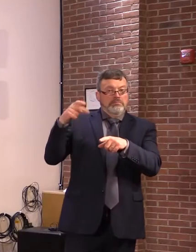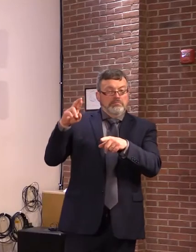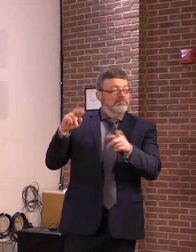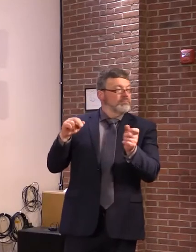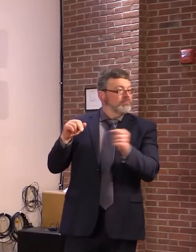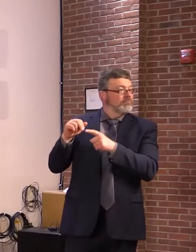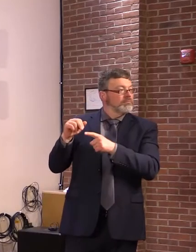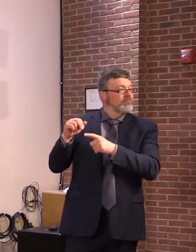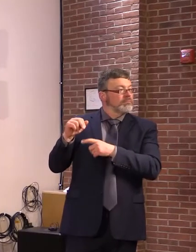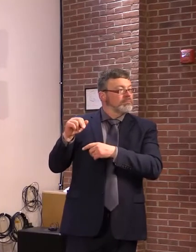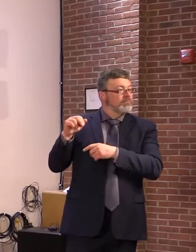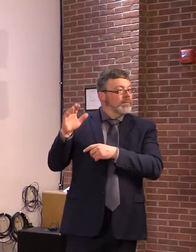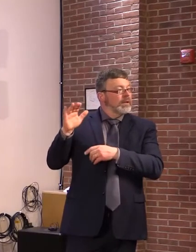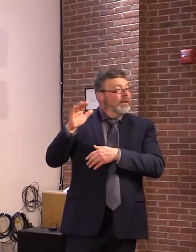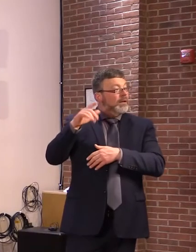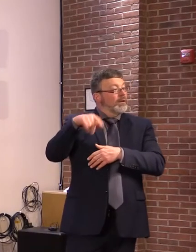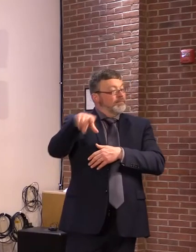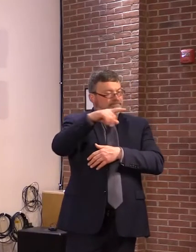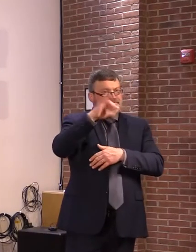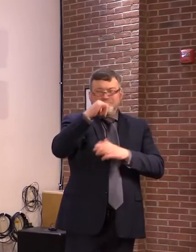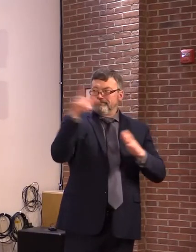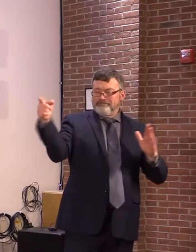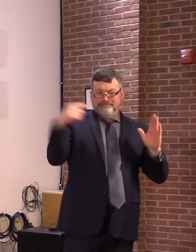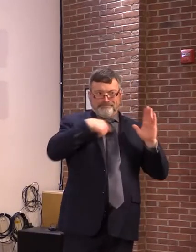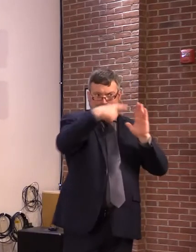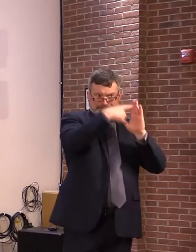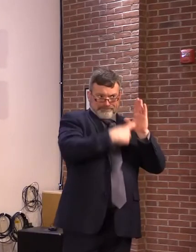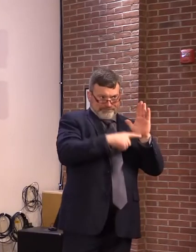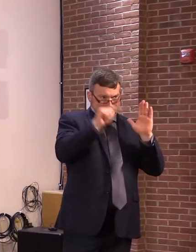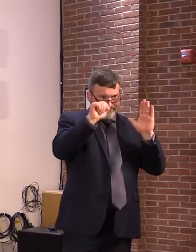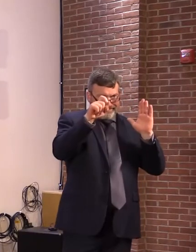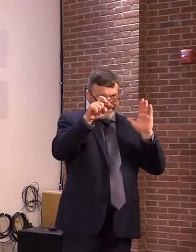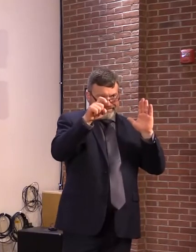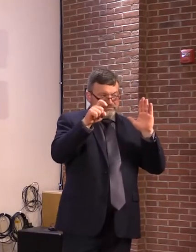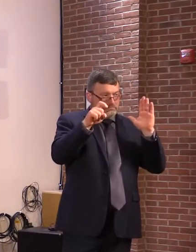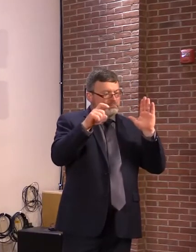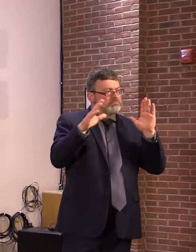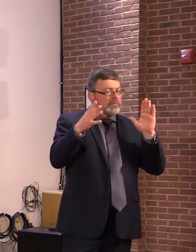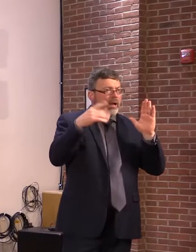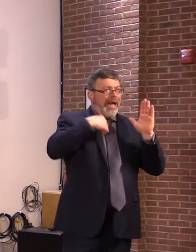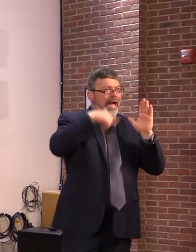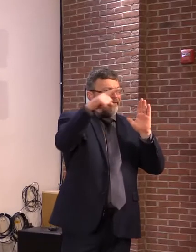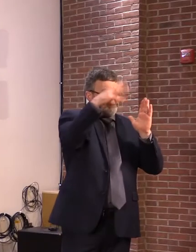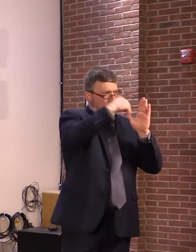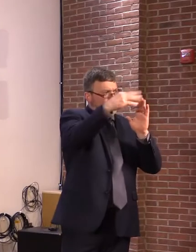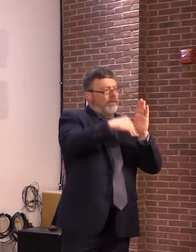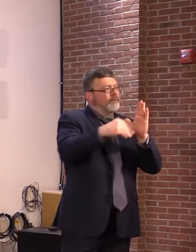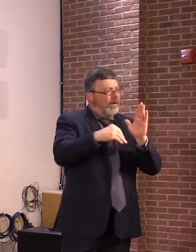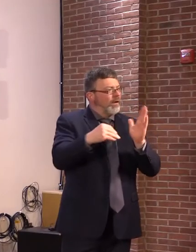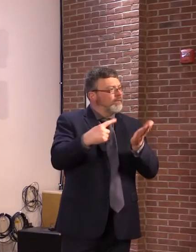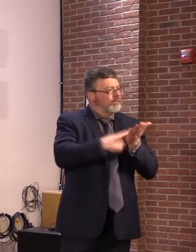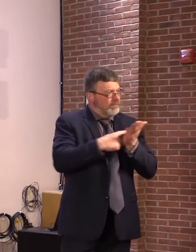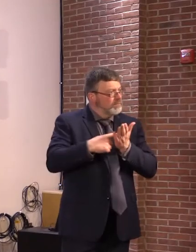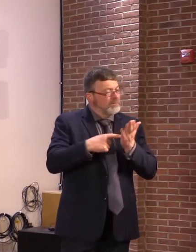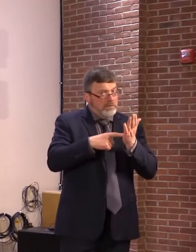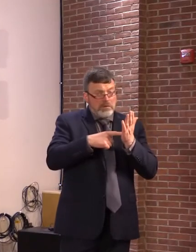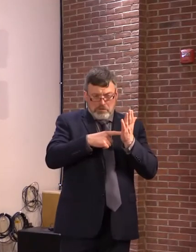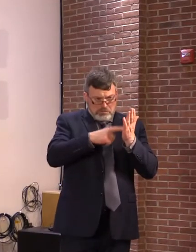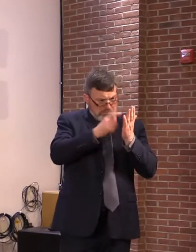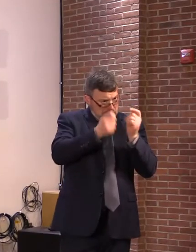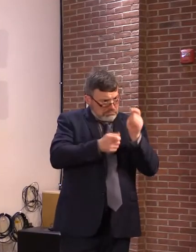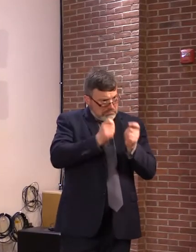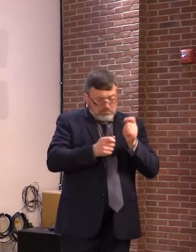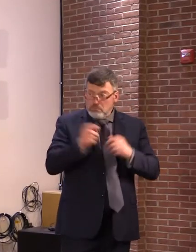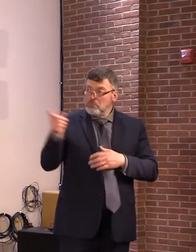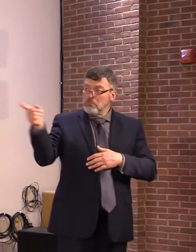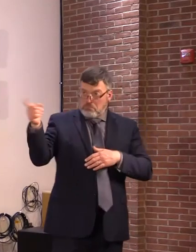tax bill, the economic development package, are getting to a place that you're going to do? Yeah, I mean, they've come a long ways, and I really appreciate